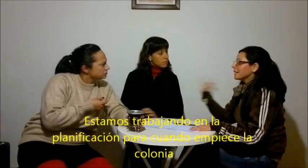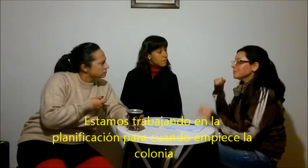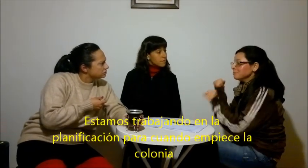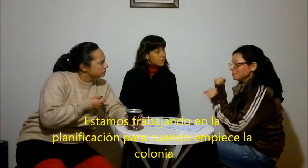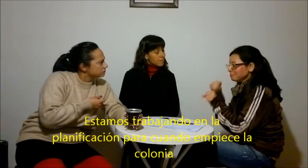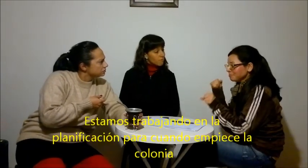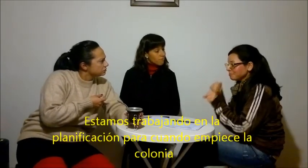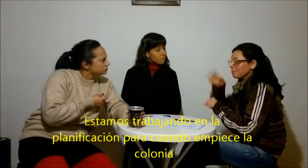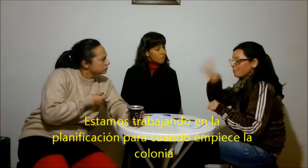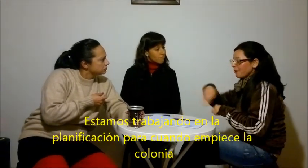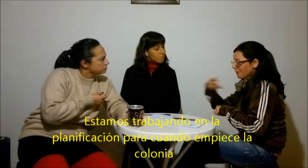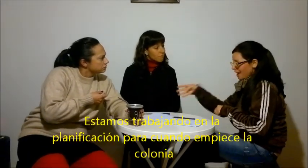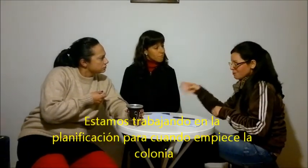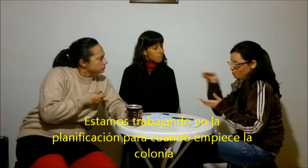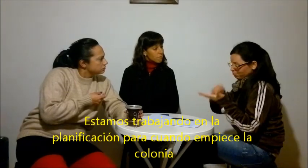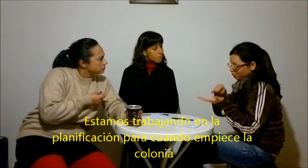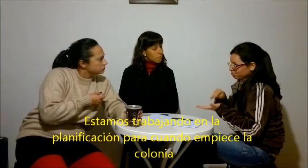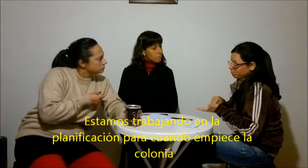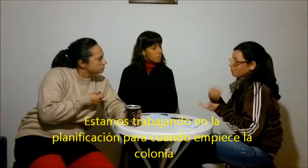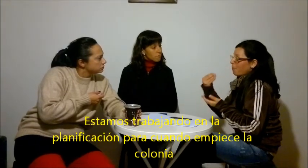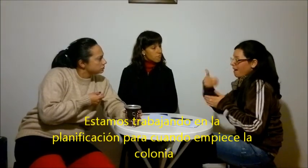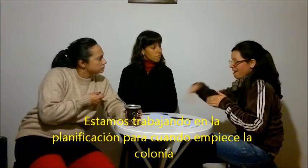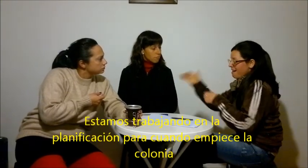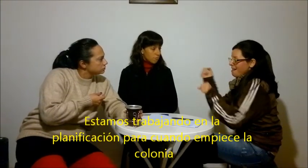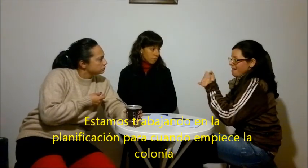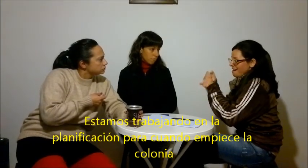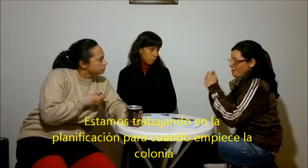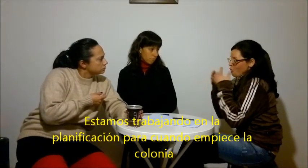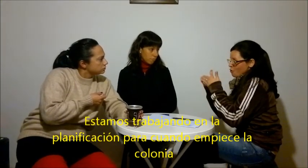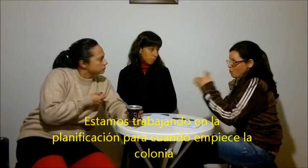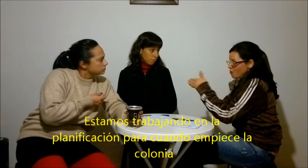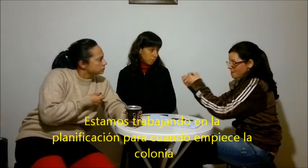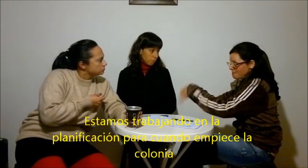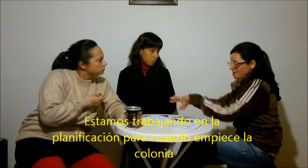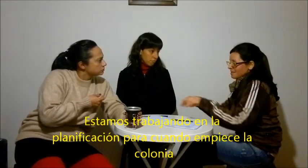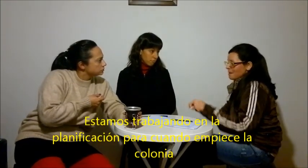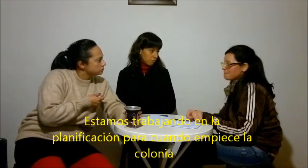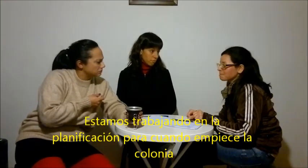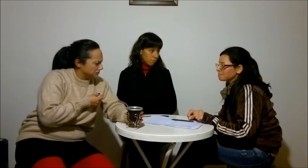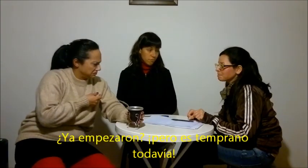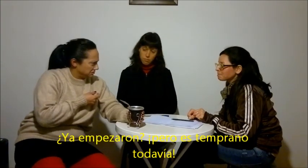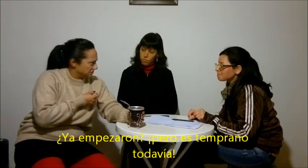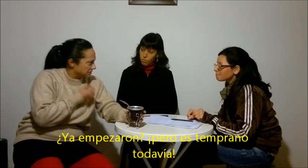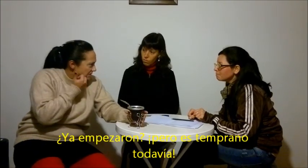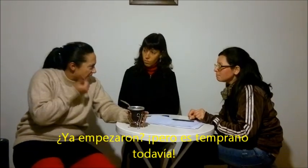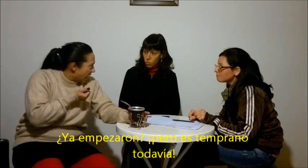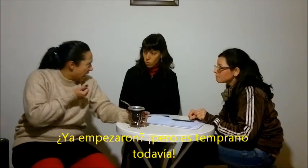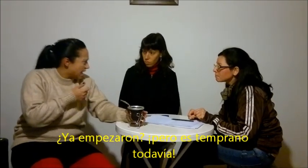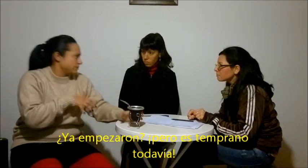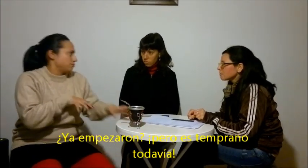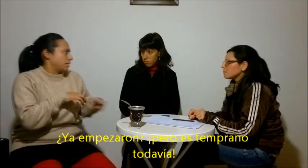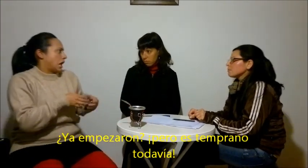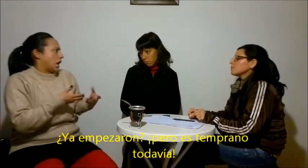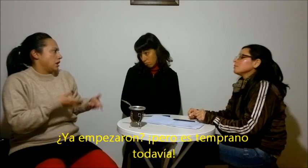Right. Right. Right. Get them and get them and get them.